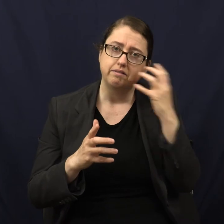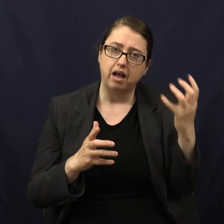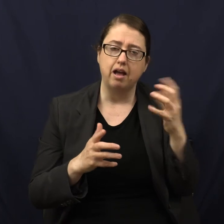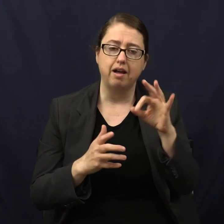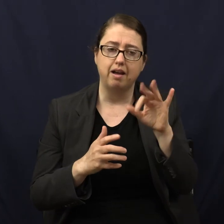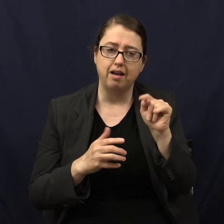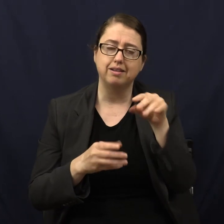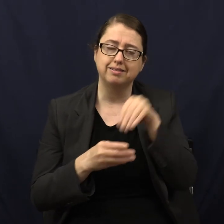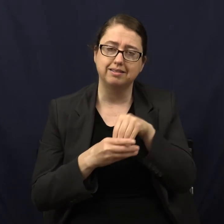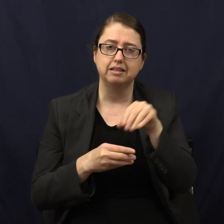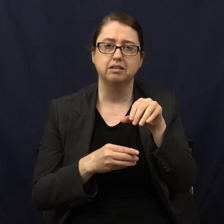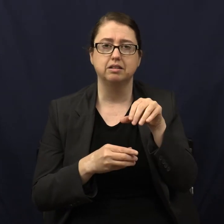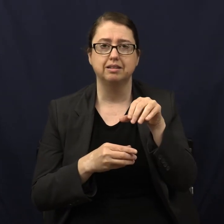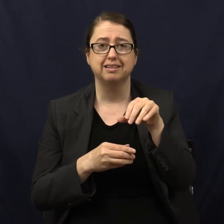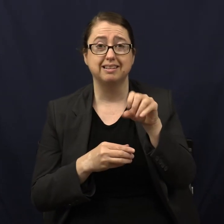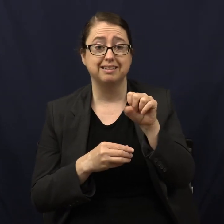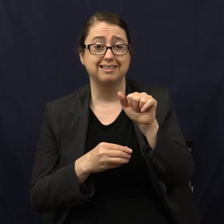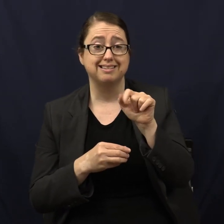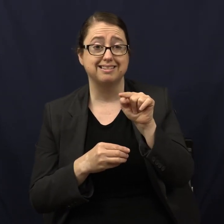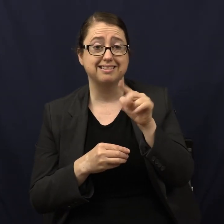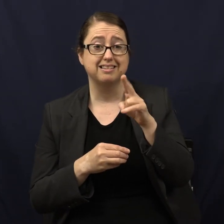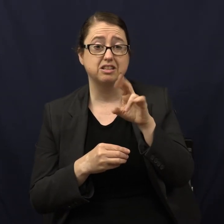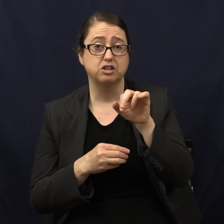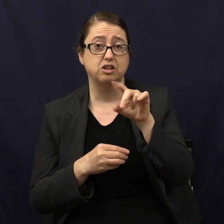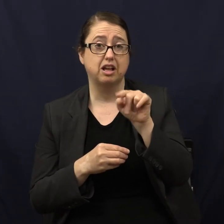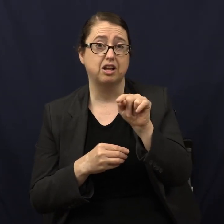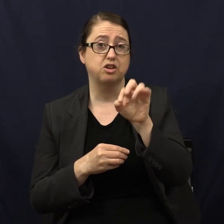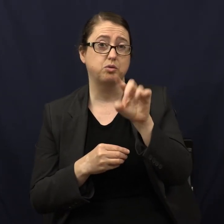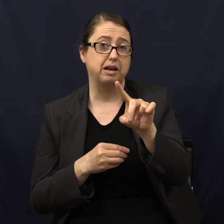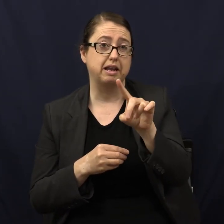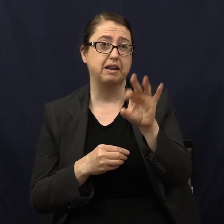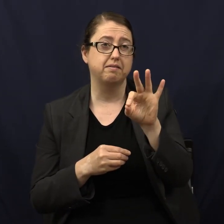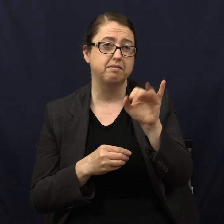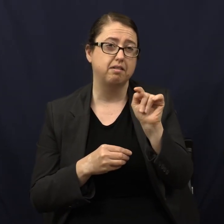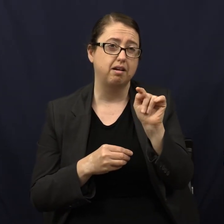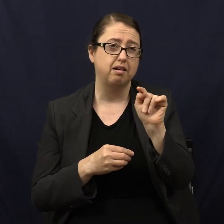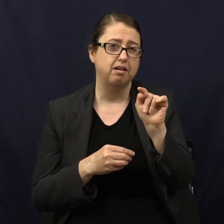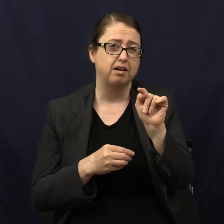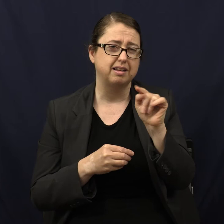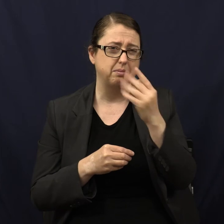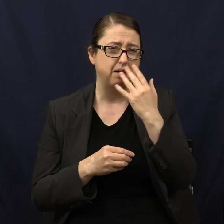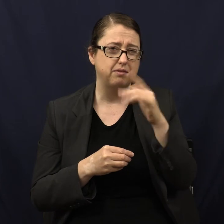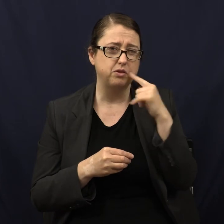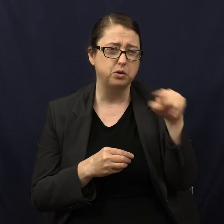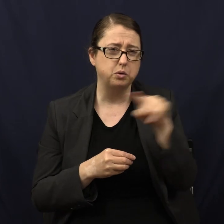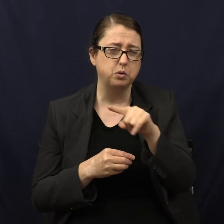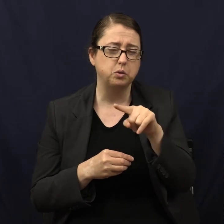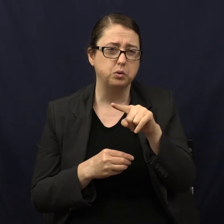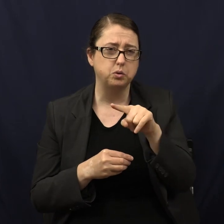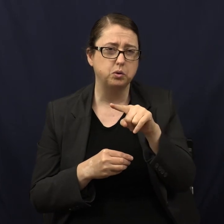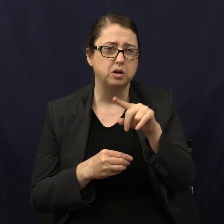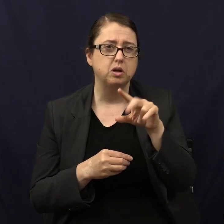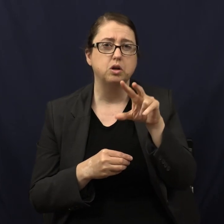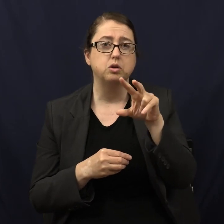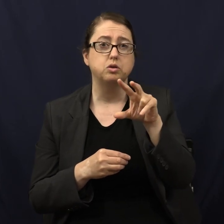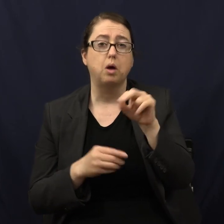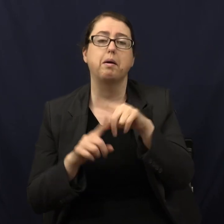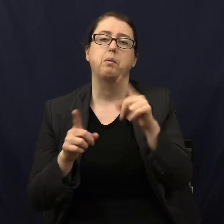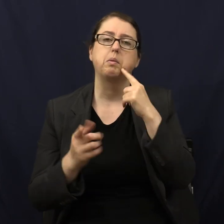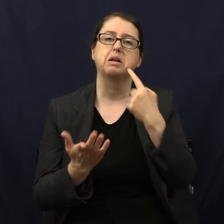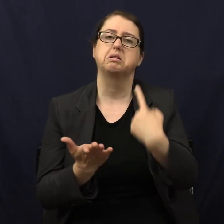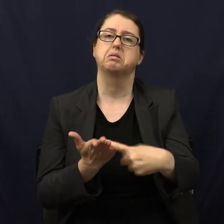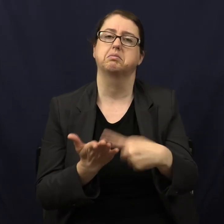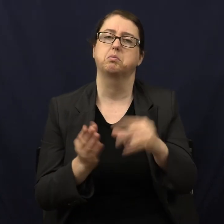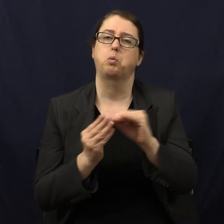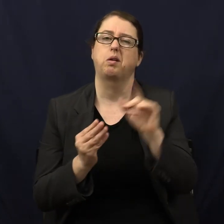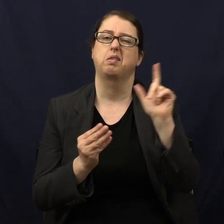So is that bad for you? No. We'll talk about that next lecture, though. Well, not next lecture, but next time I come back, maybe. When you look